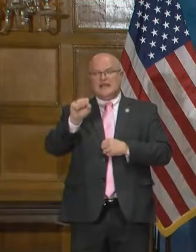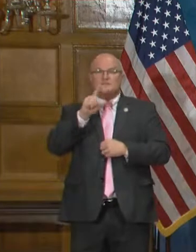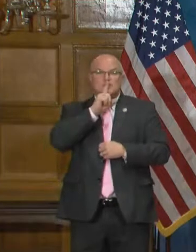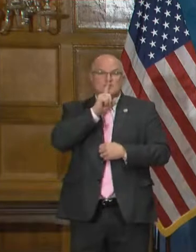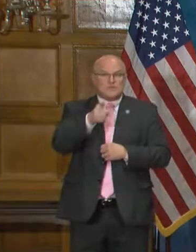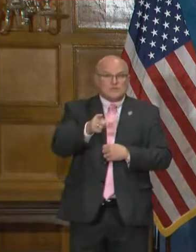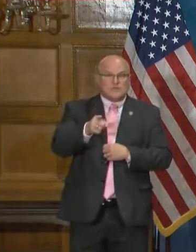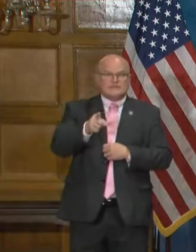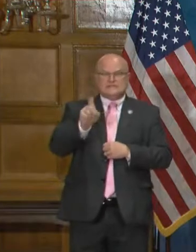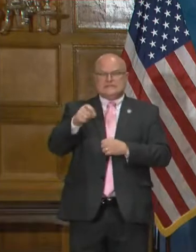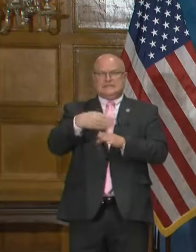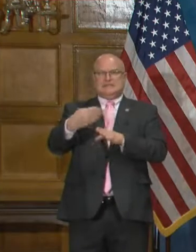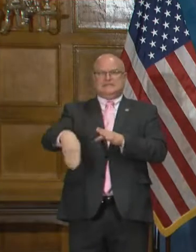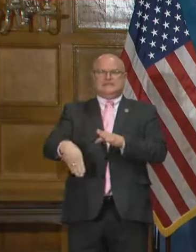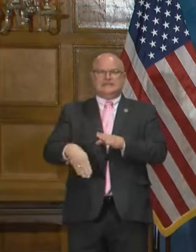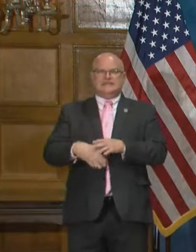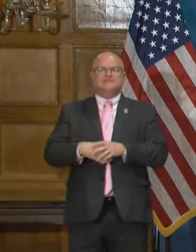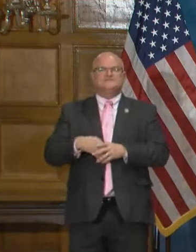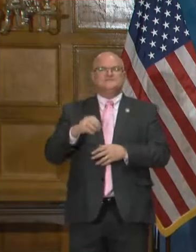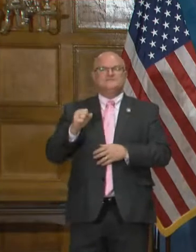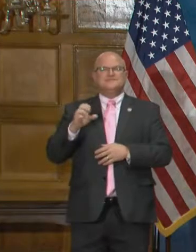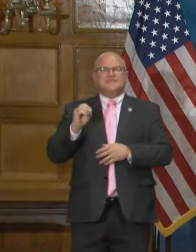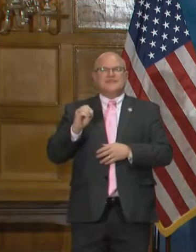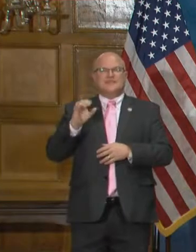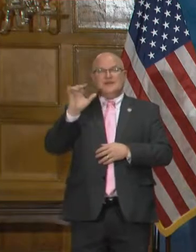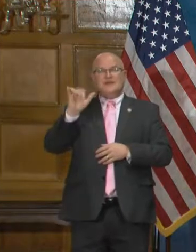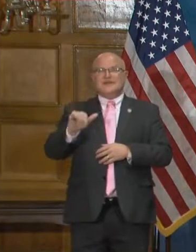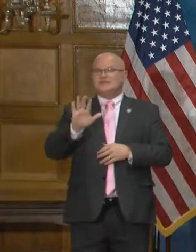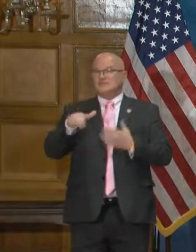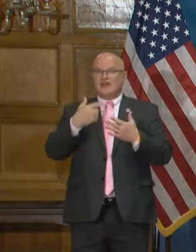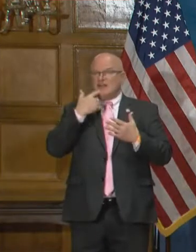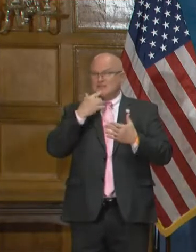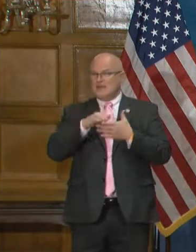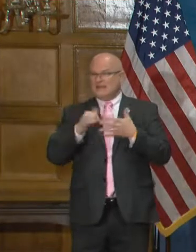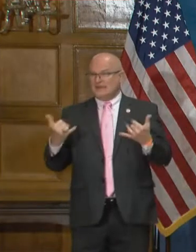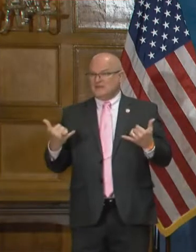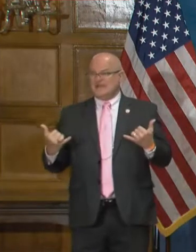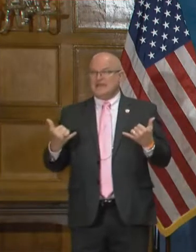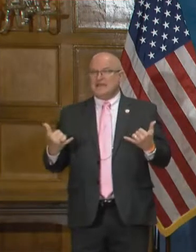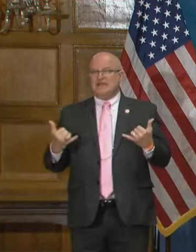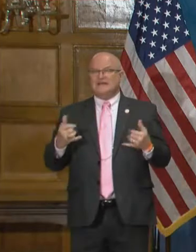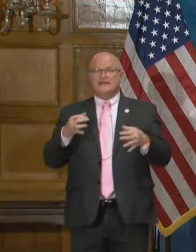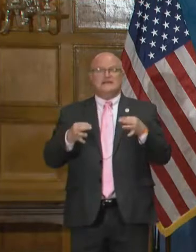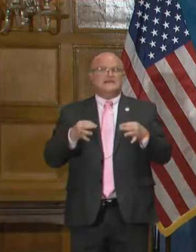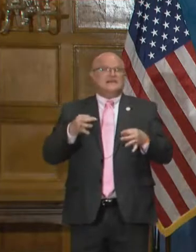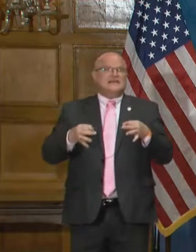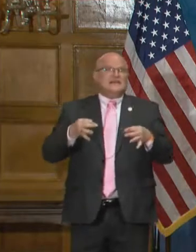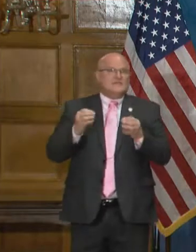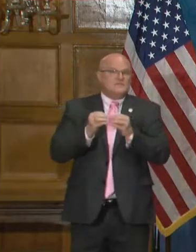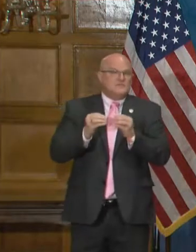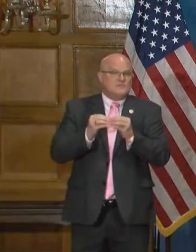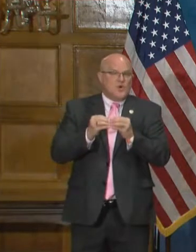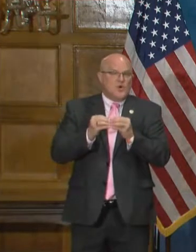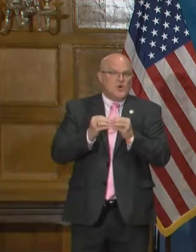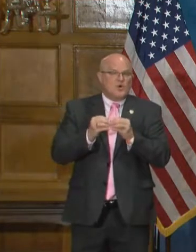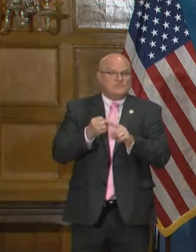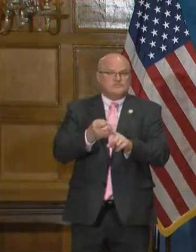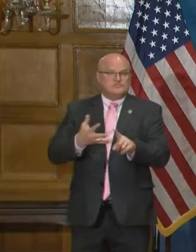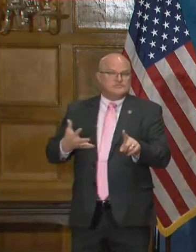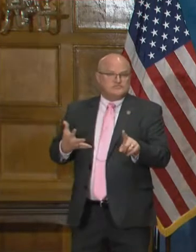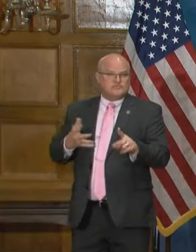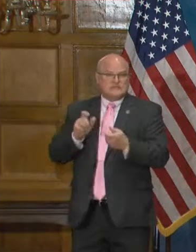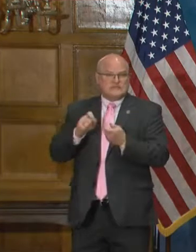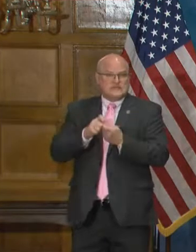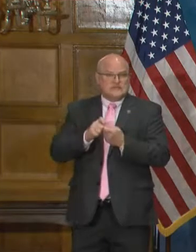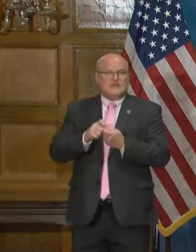need to be, uh, completed. Uh, so, uh, that's all I have on that now. Uh, if there's, uh, more detailed specifics,